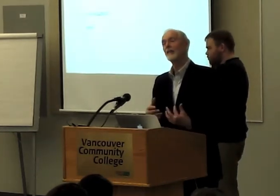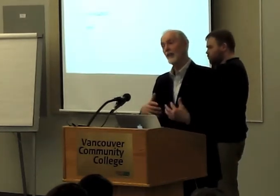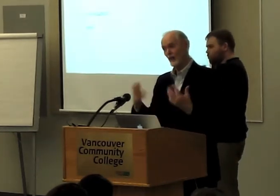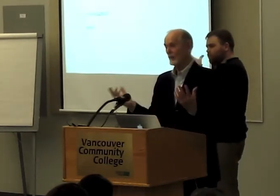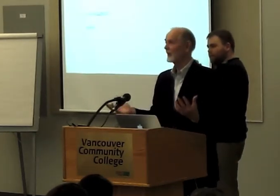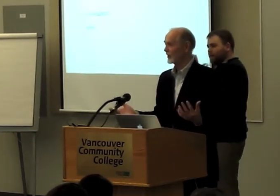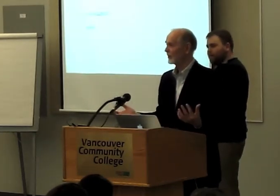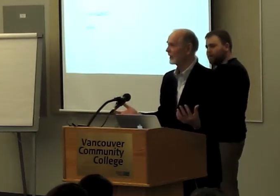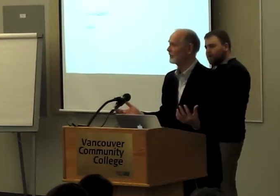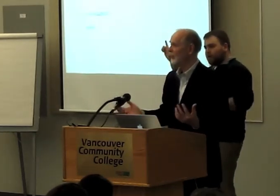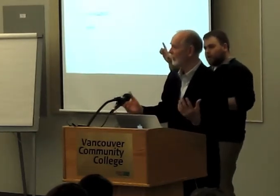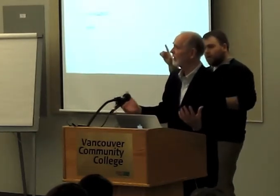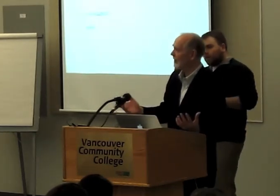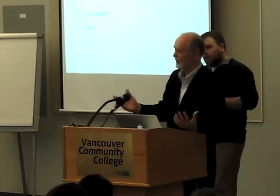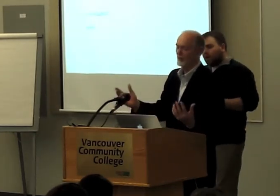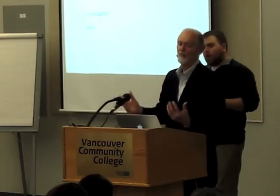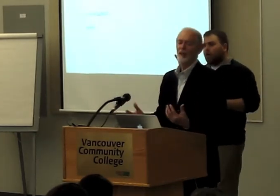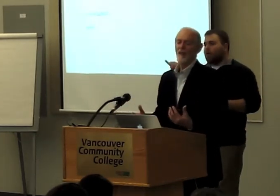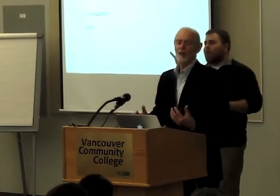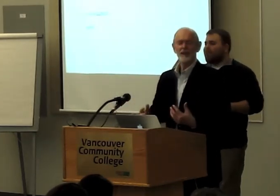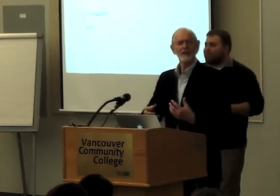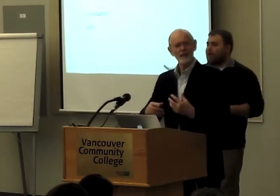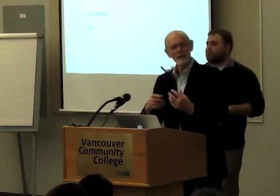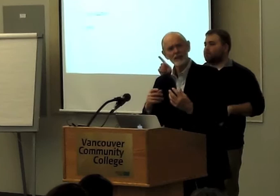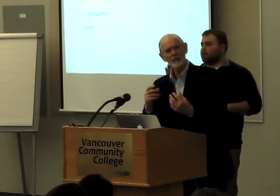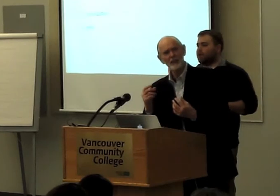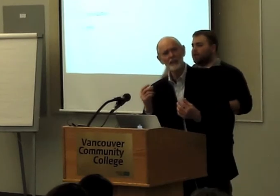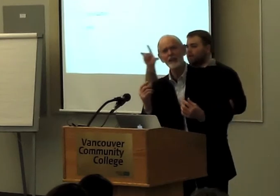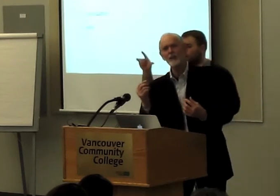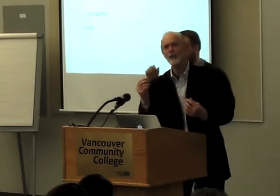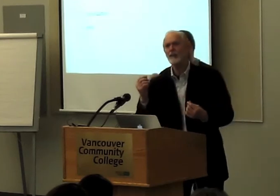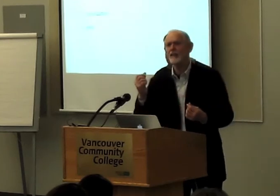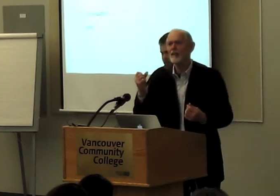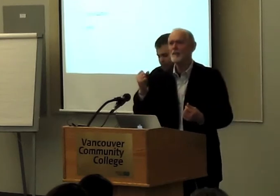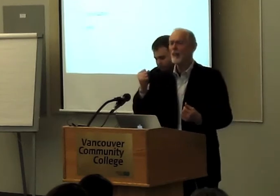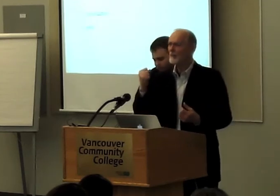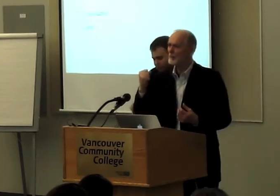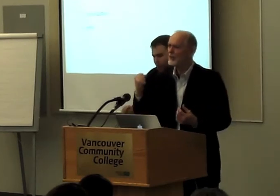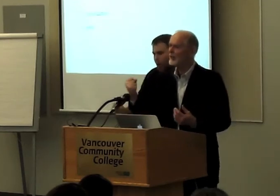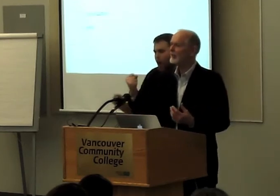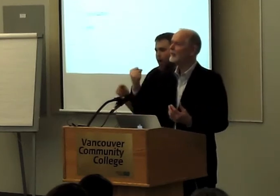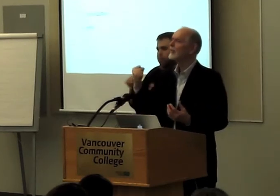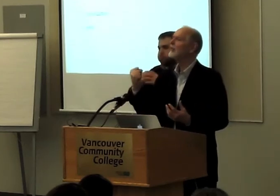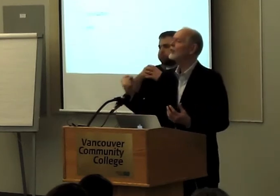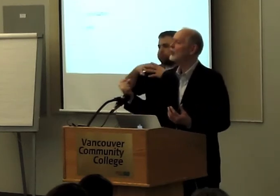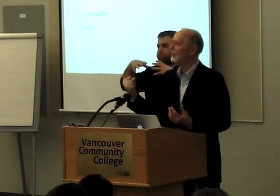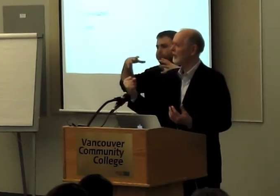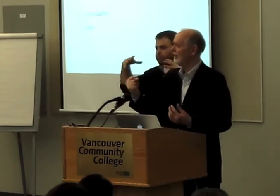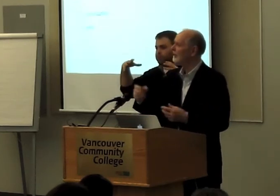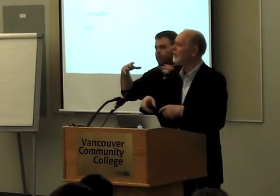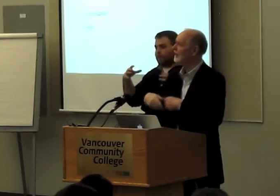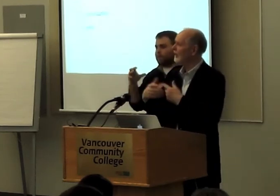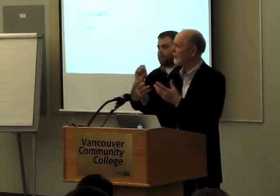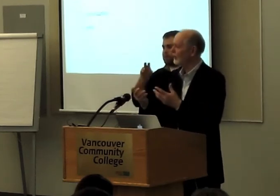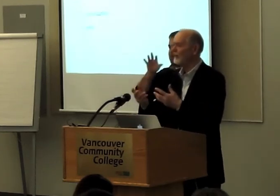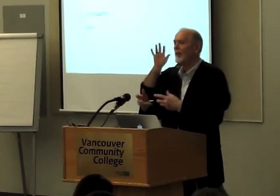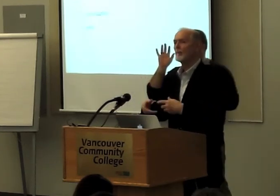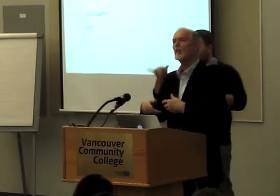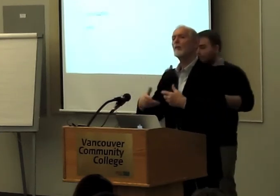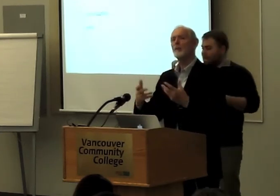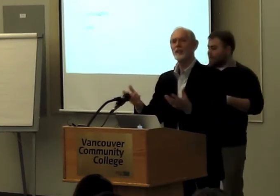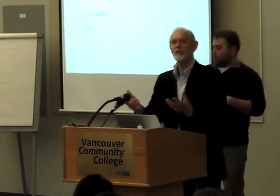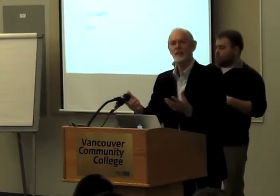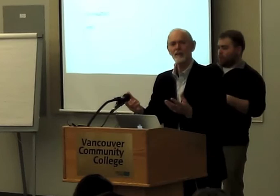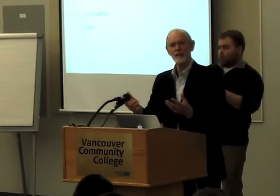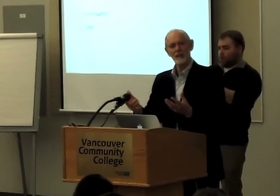And the hero of our story, because we need a hero, it's not so much the hero as the persistence and ingenuity that is the hero,